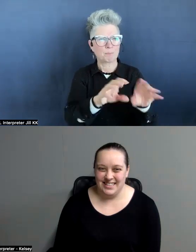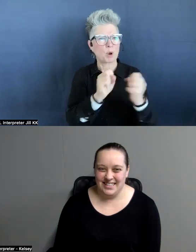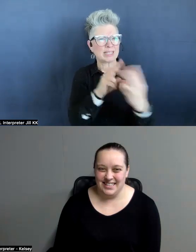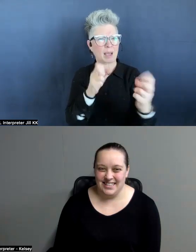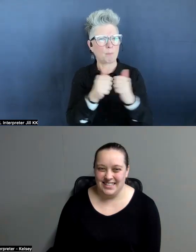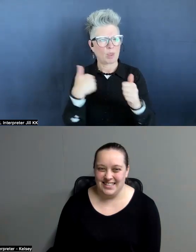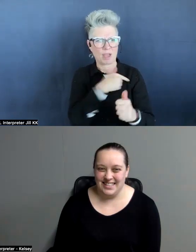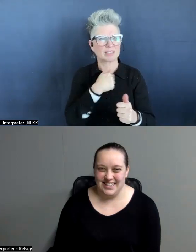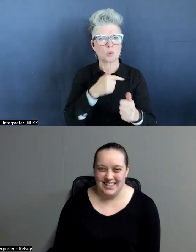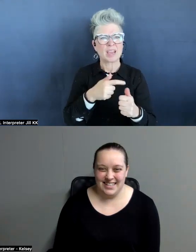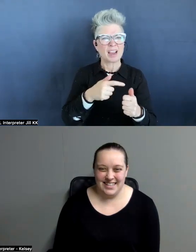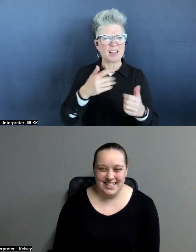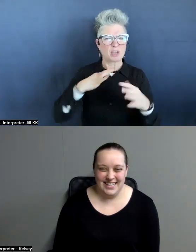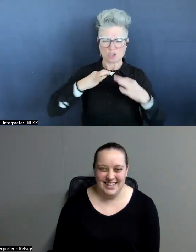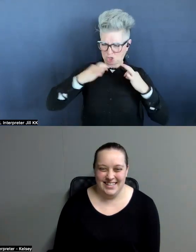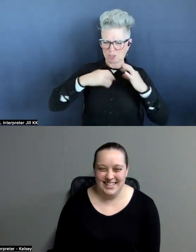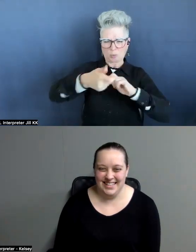We tear up their shirts.